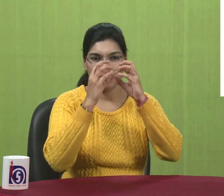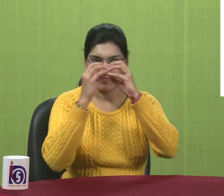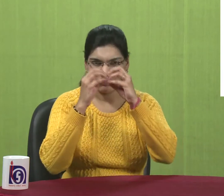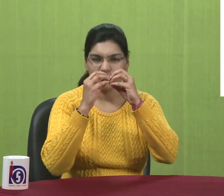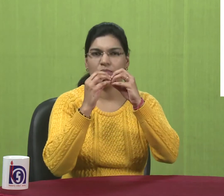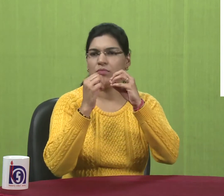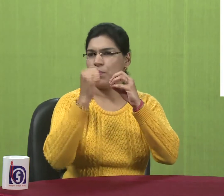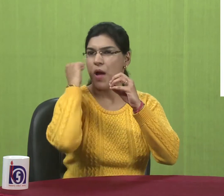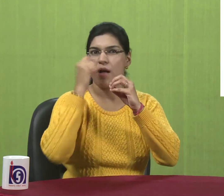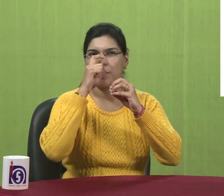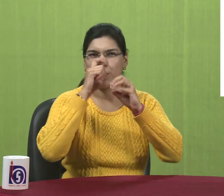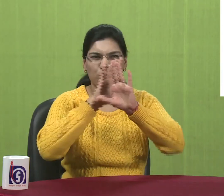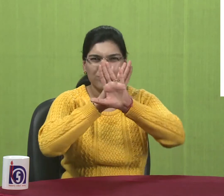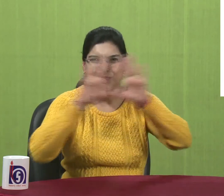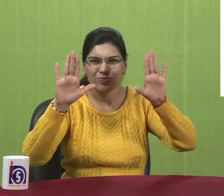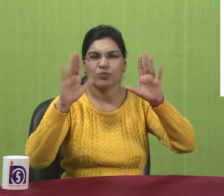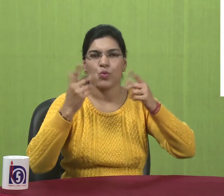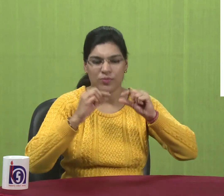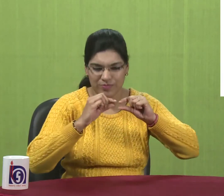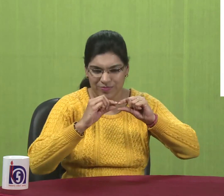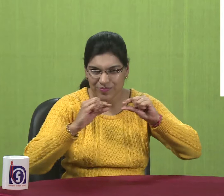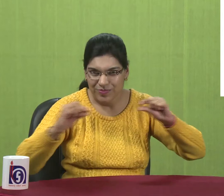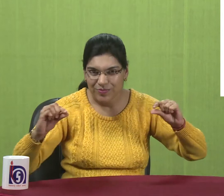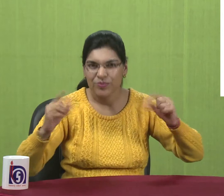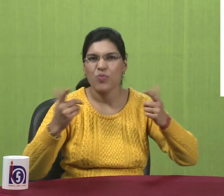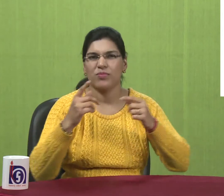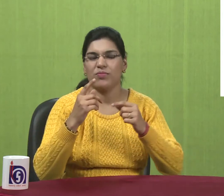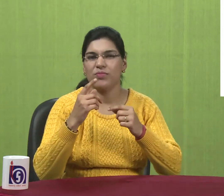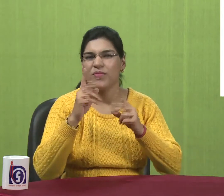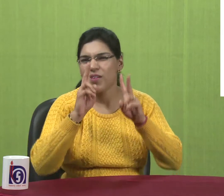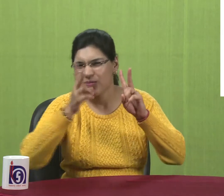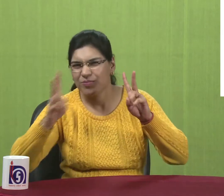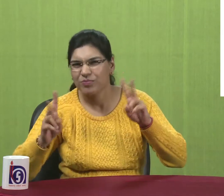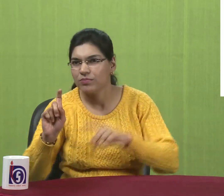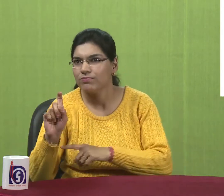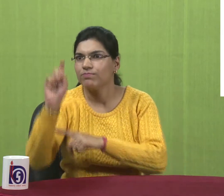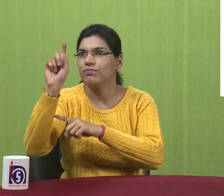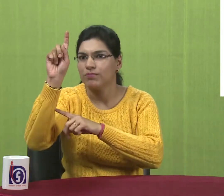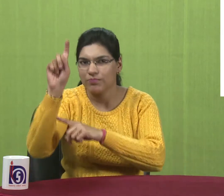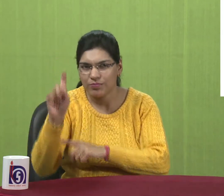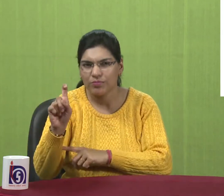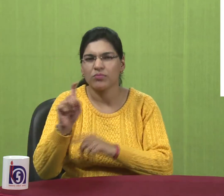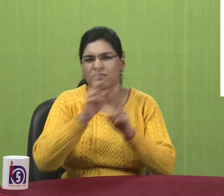the appearance and theme of your desktop.